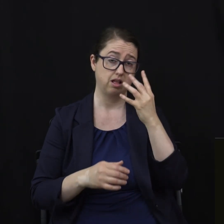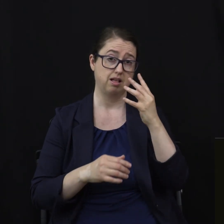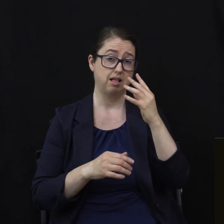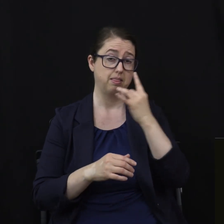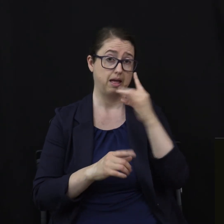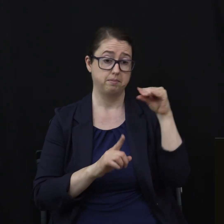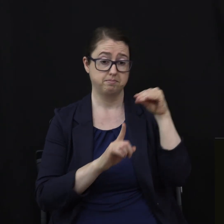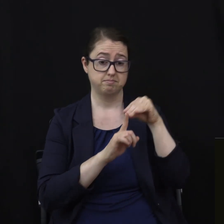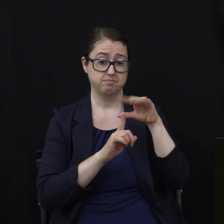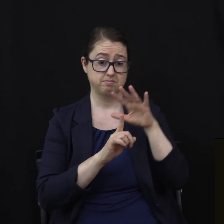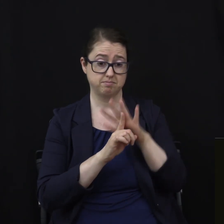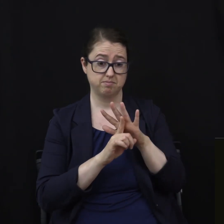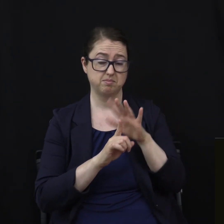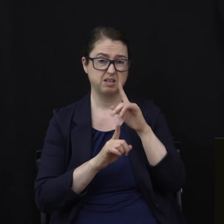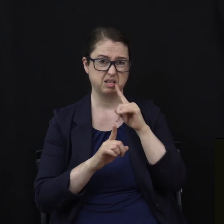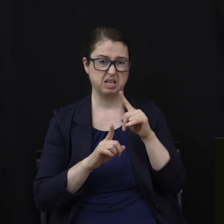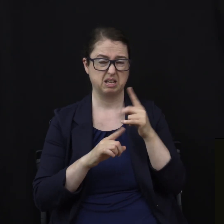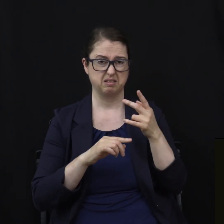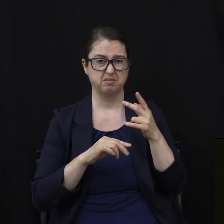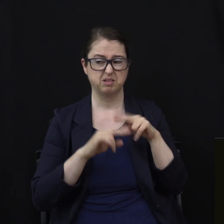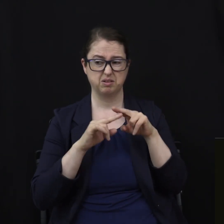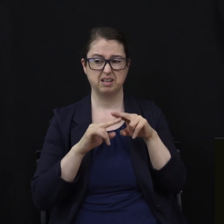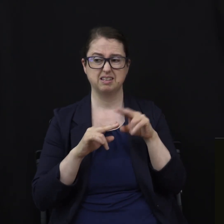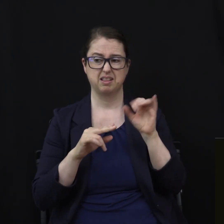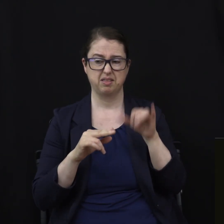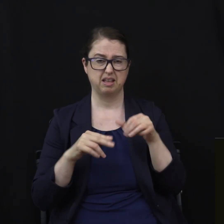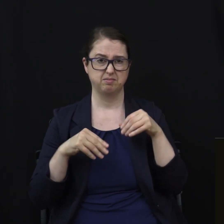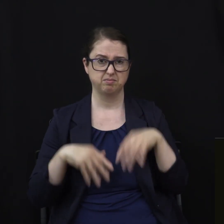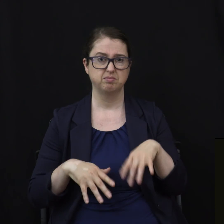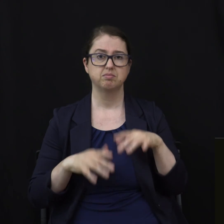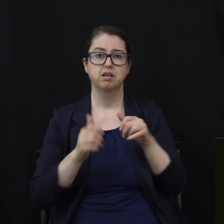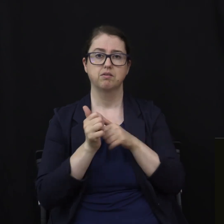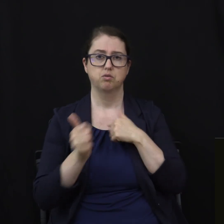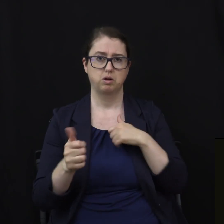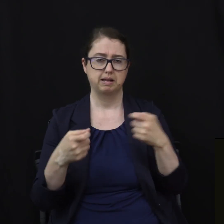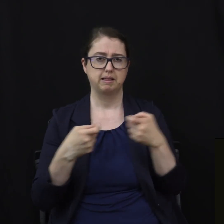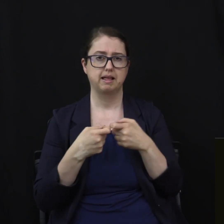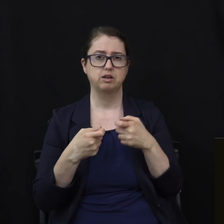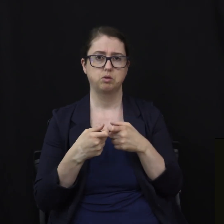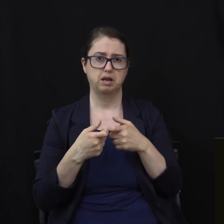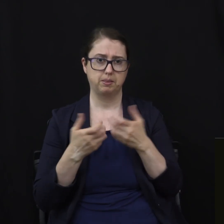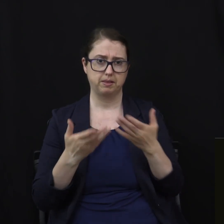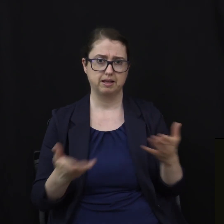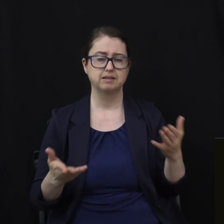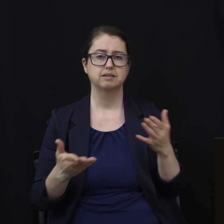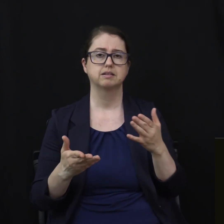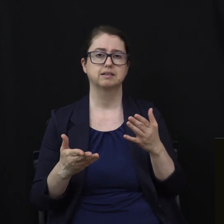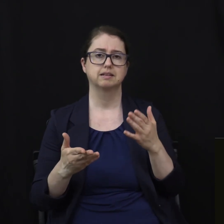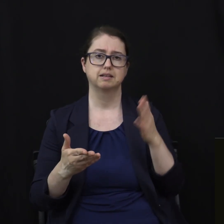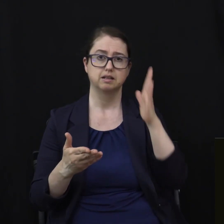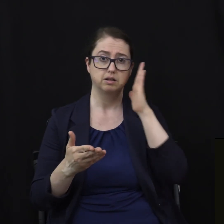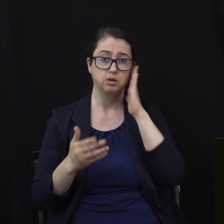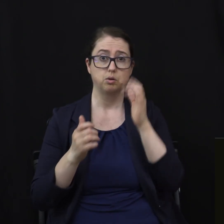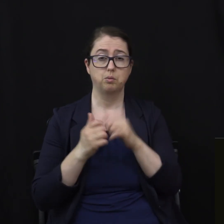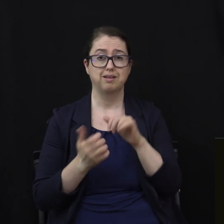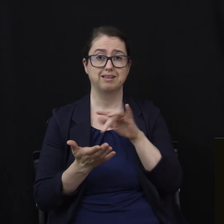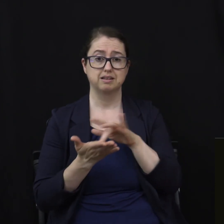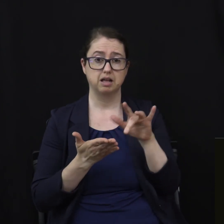up to 71%. Avoid electronic devices. Lying in bed with a tablet or a cell phone hinders your